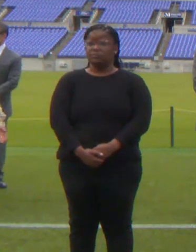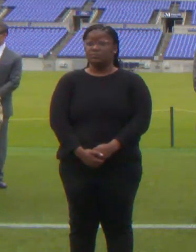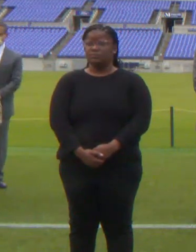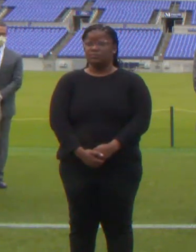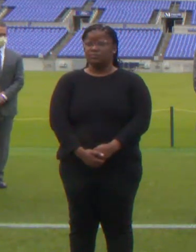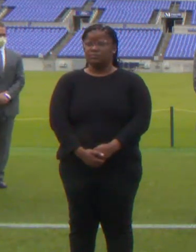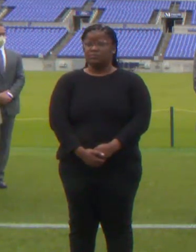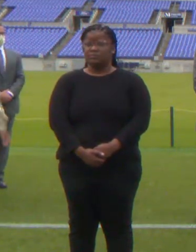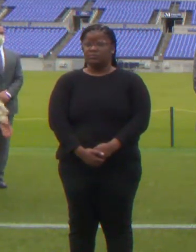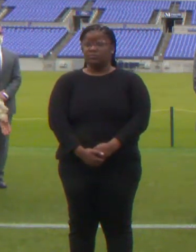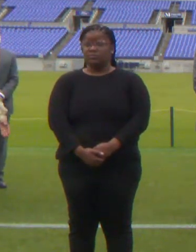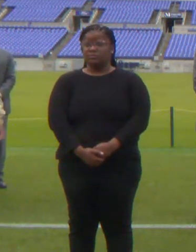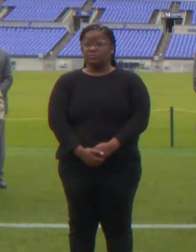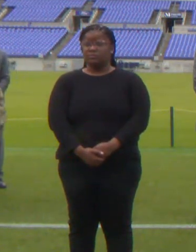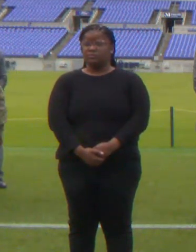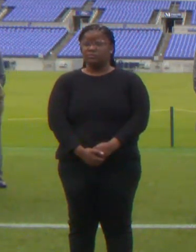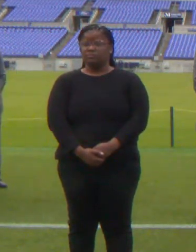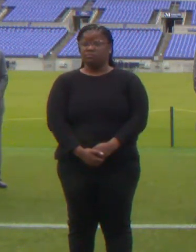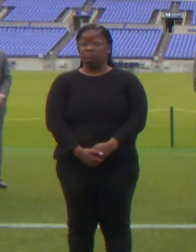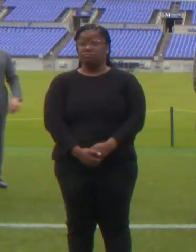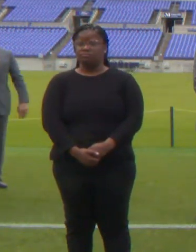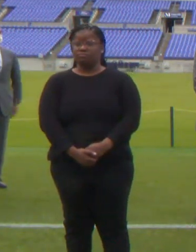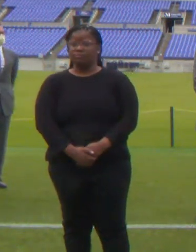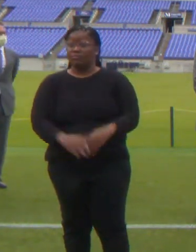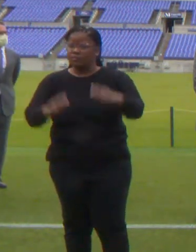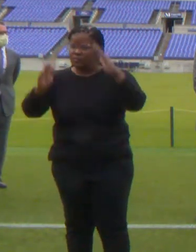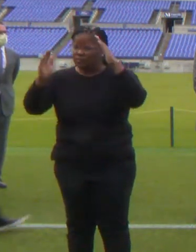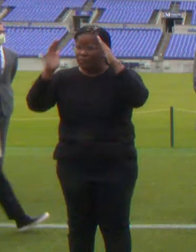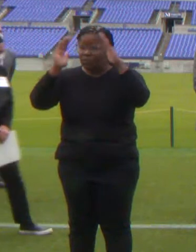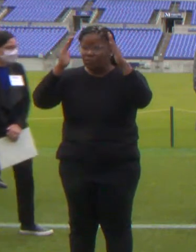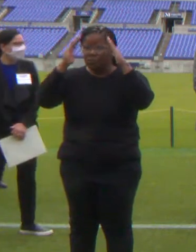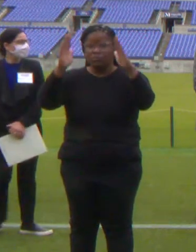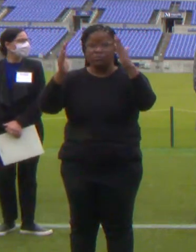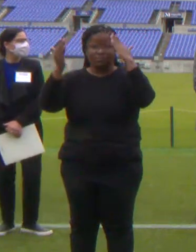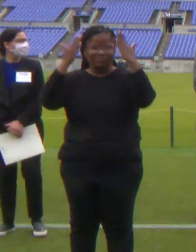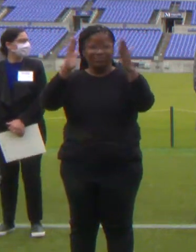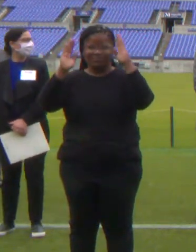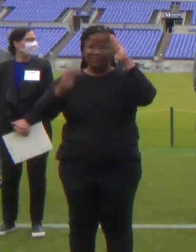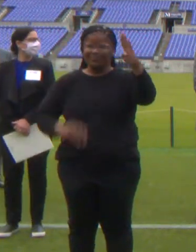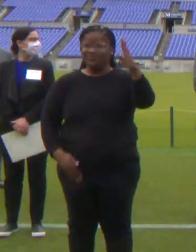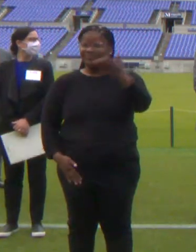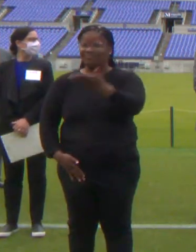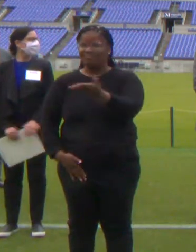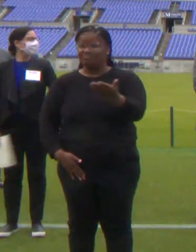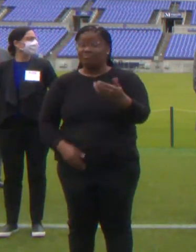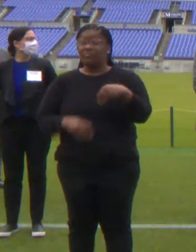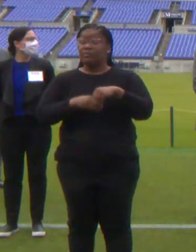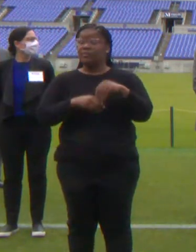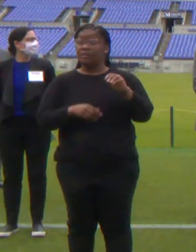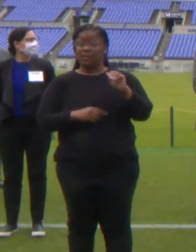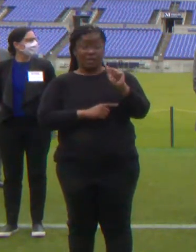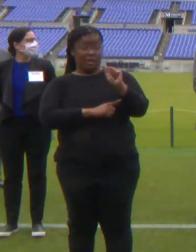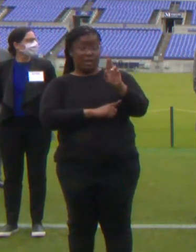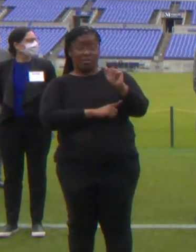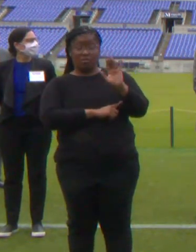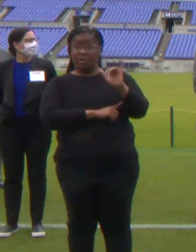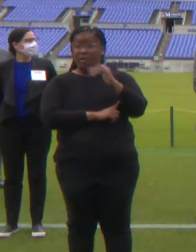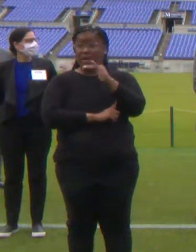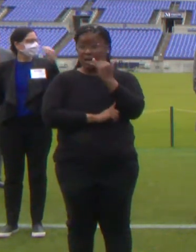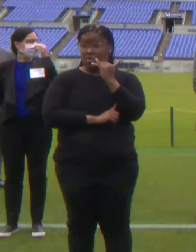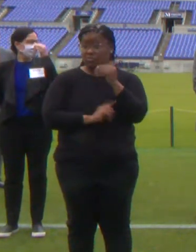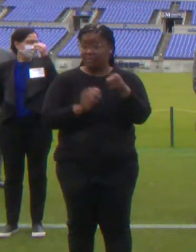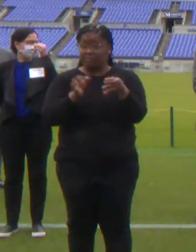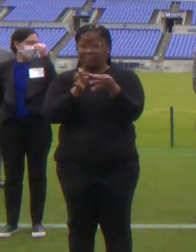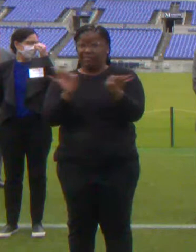I greet you every day universal salutation from Muslim by saying the Arabic language, assalamu alaikum, may the peace and blessings of all God be